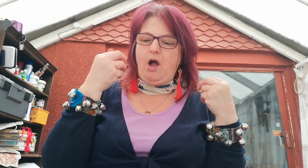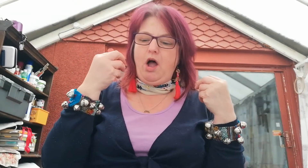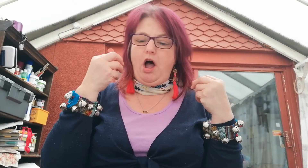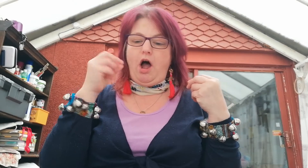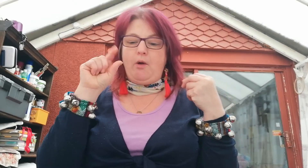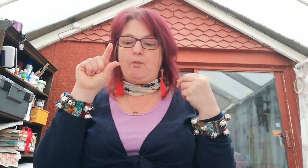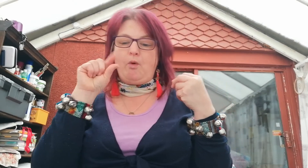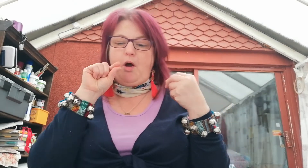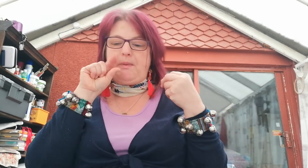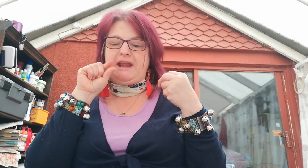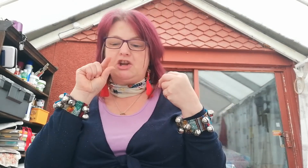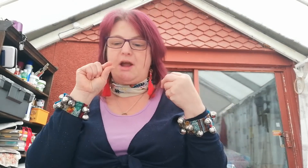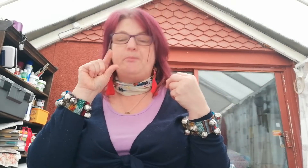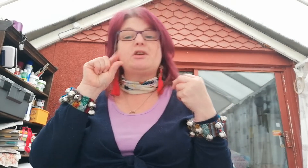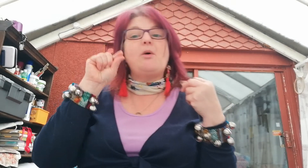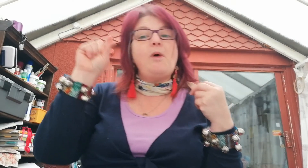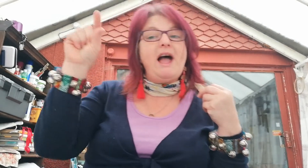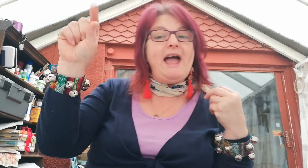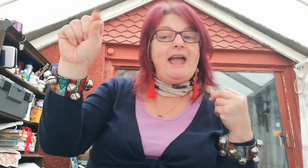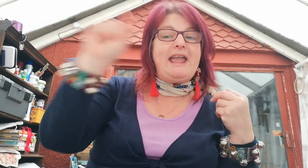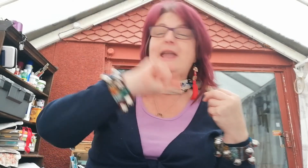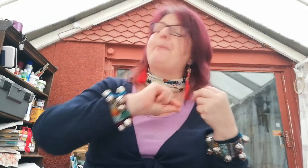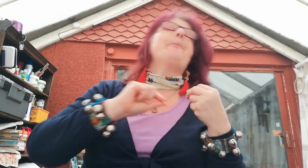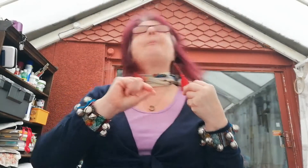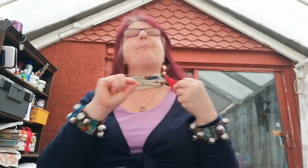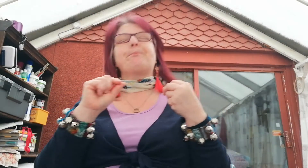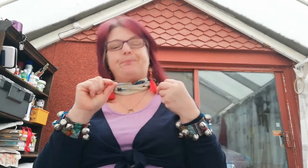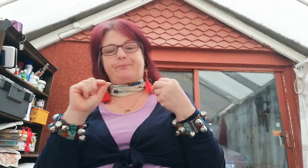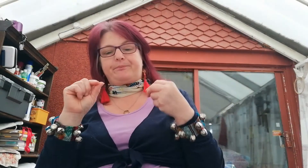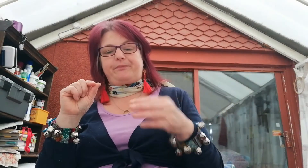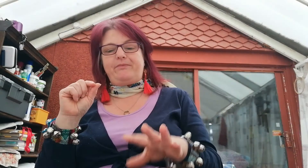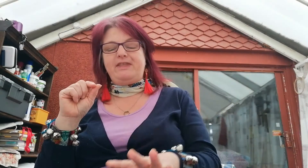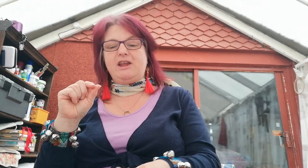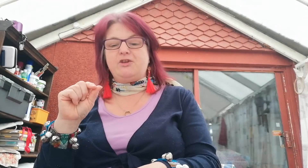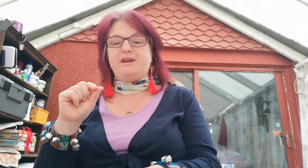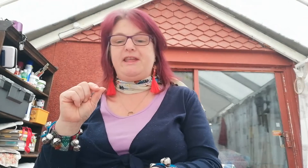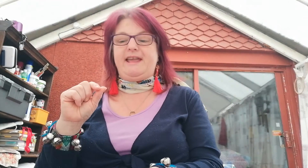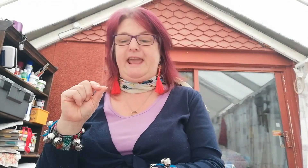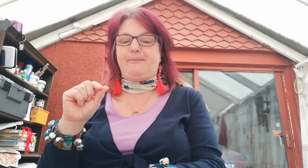And Robin jumped away. Shall we do that again?